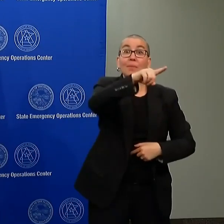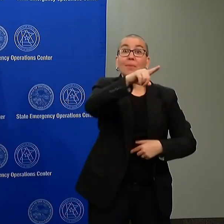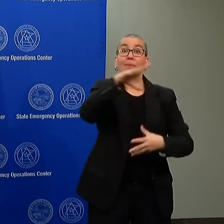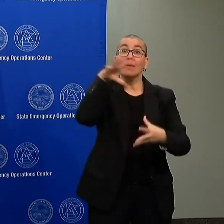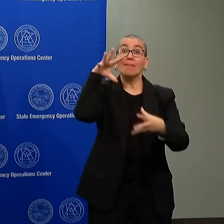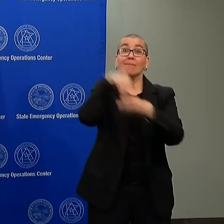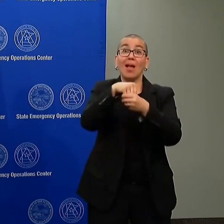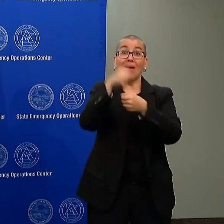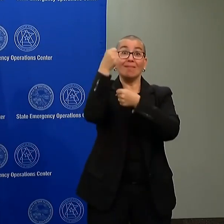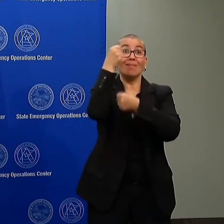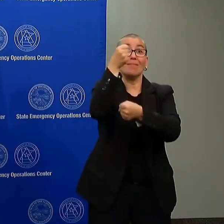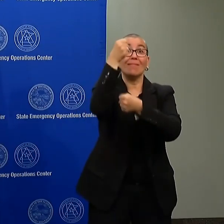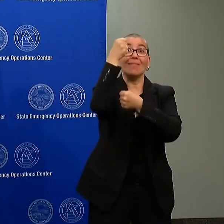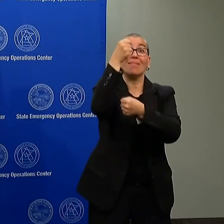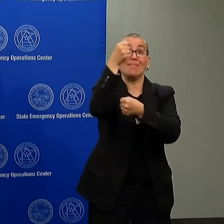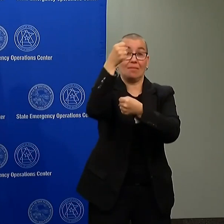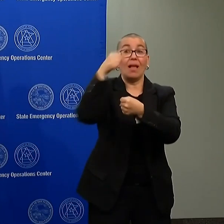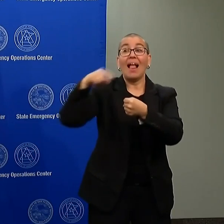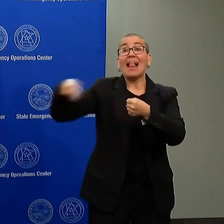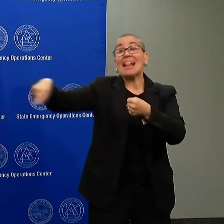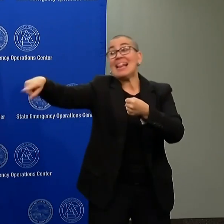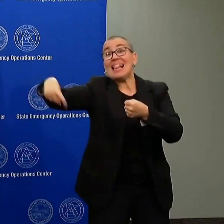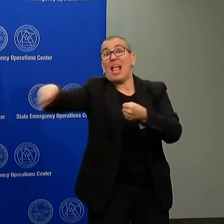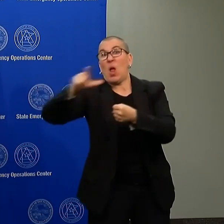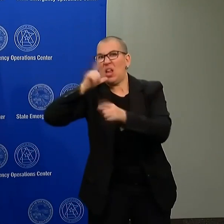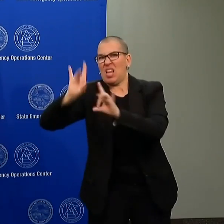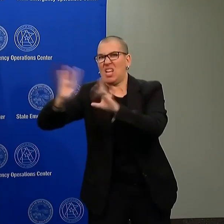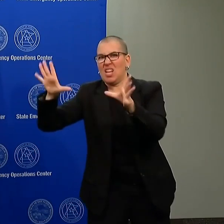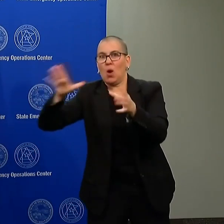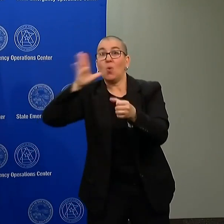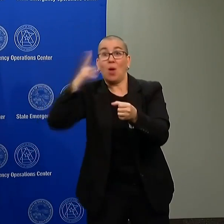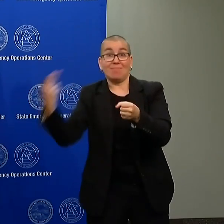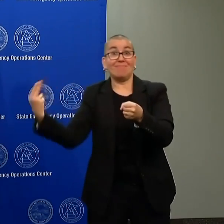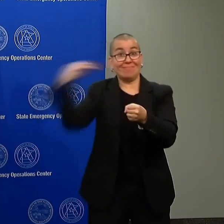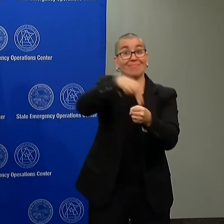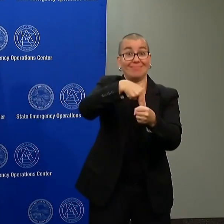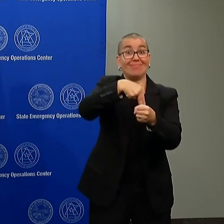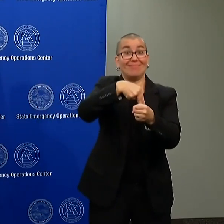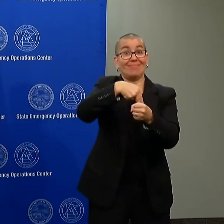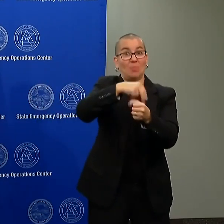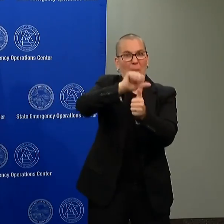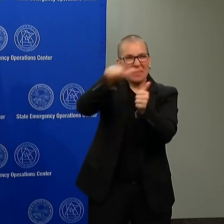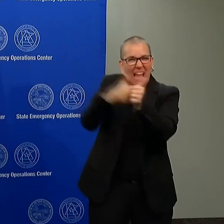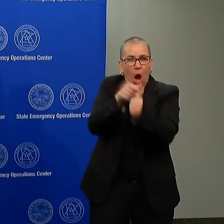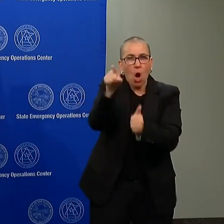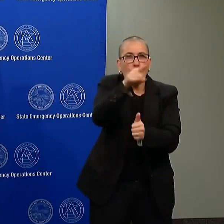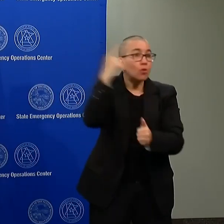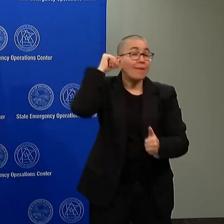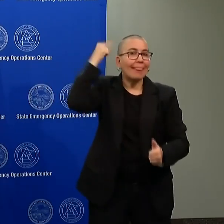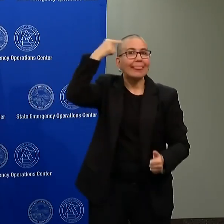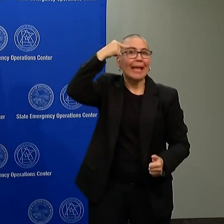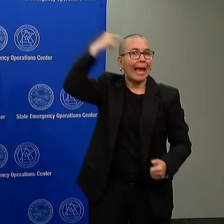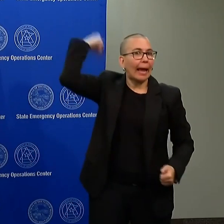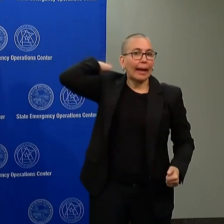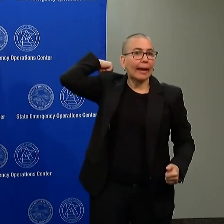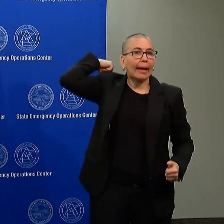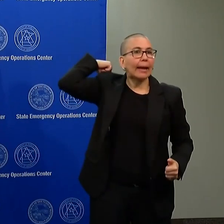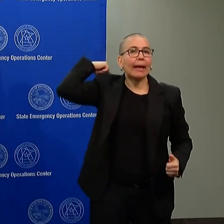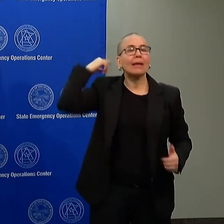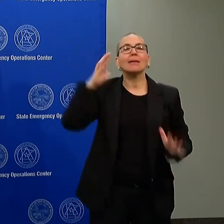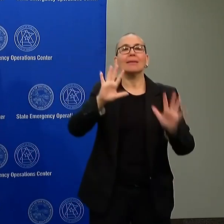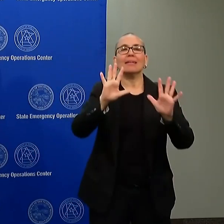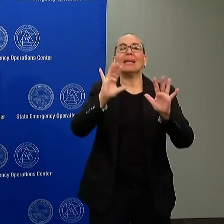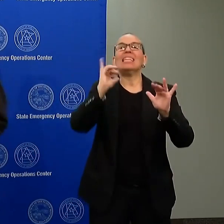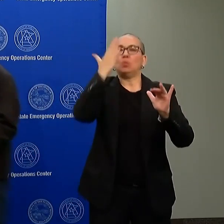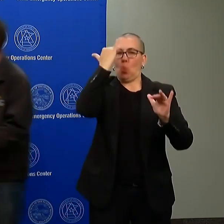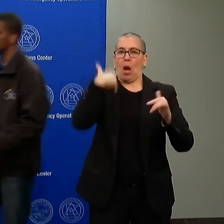hope to destroy our communities can hide in, that, yes, would be aiding those who are attempting to destroy our communities. That's the